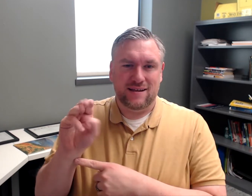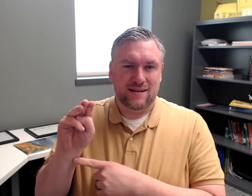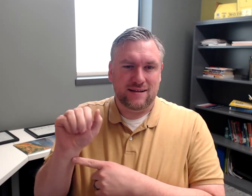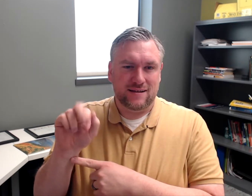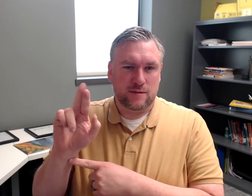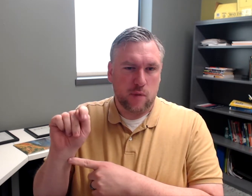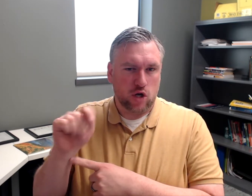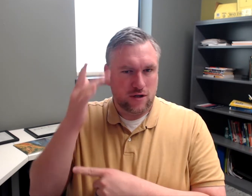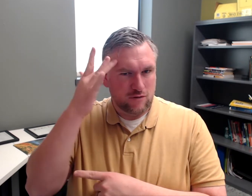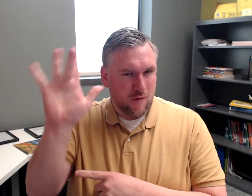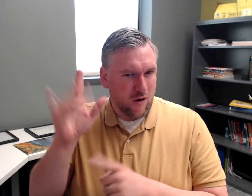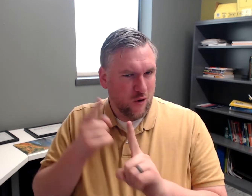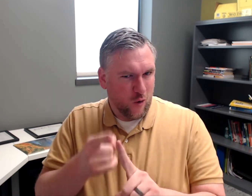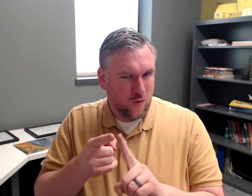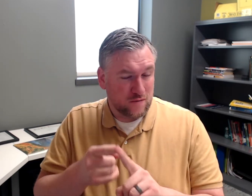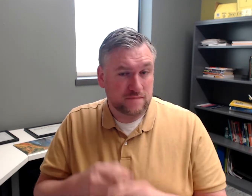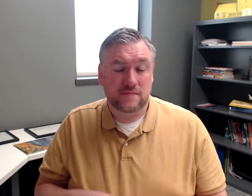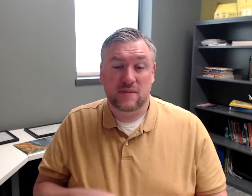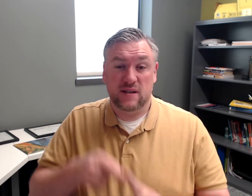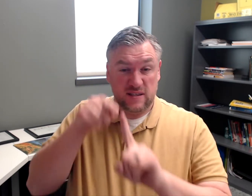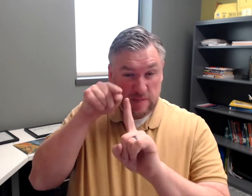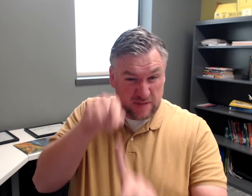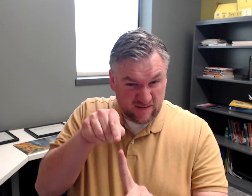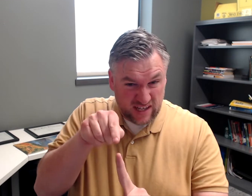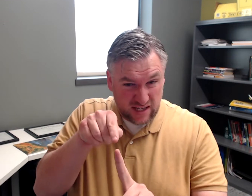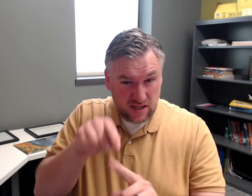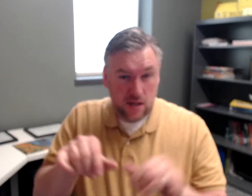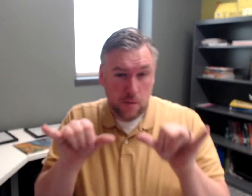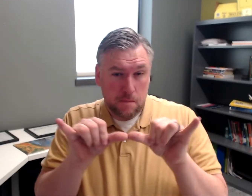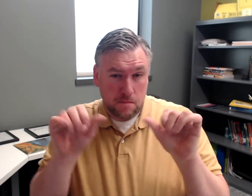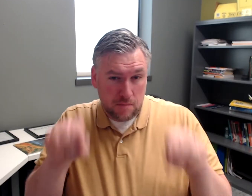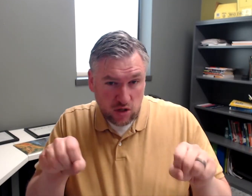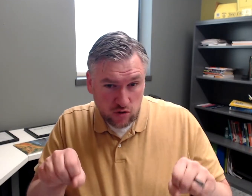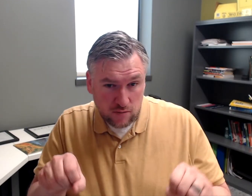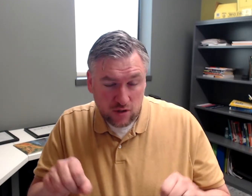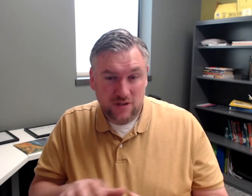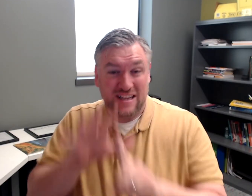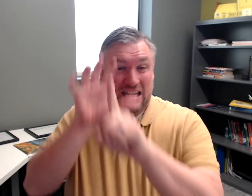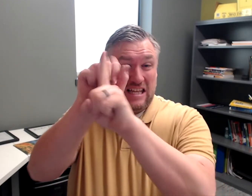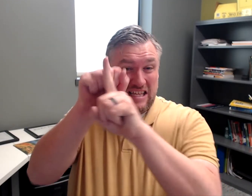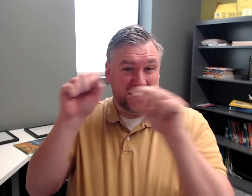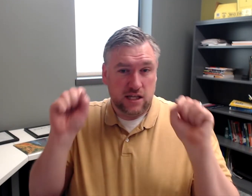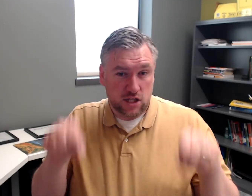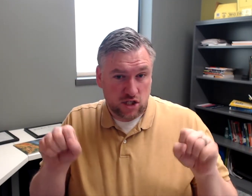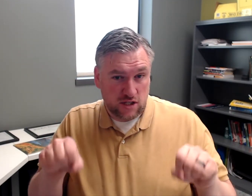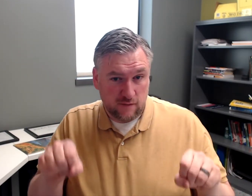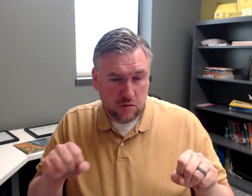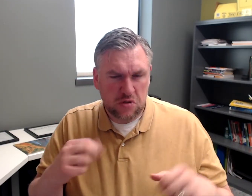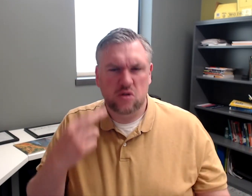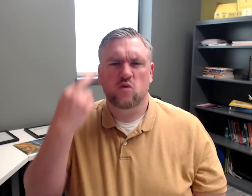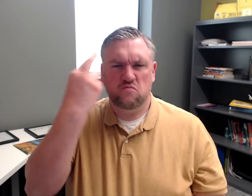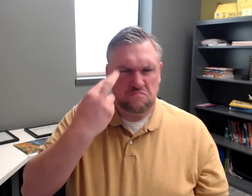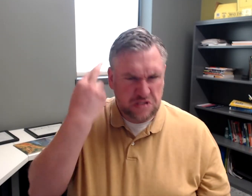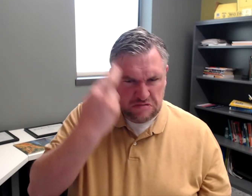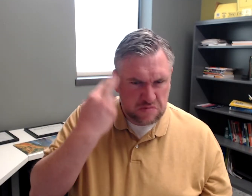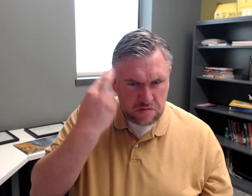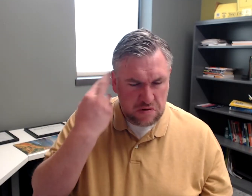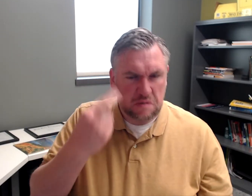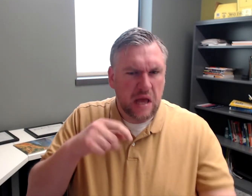thing is it needs to be a SMART goal. Specific, measurable, attainable, reasonable,